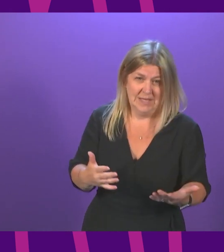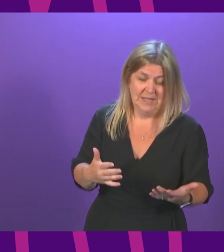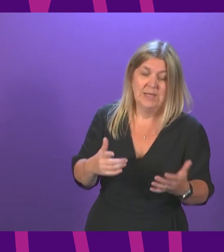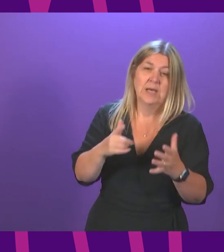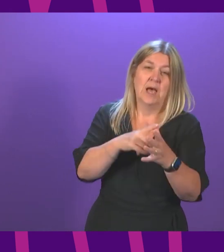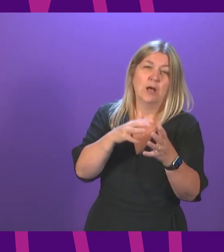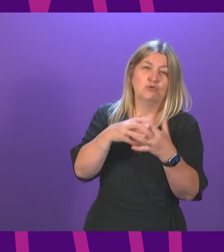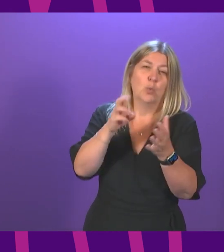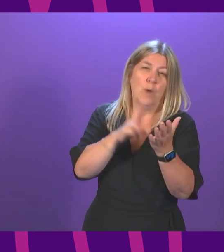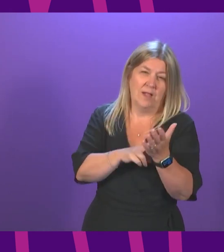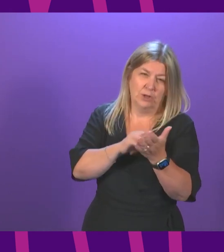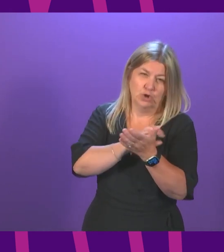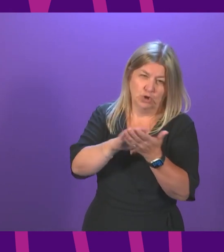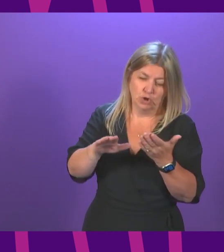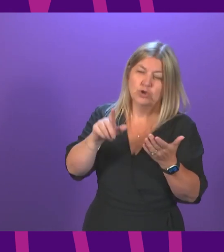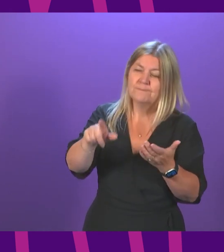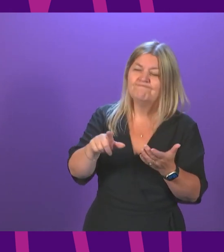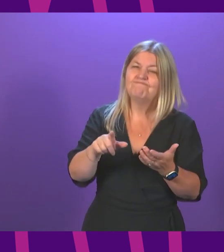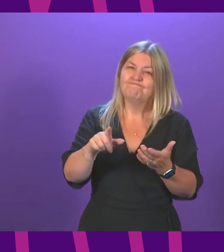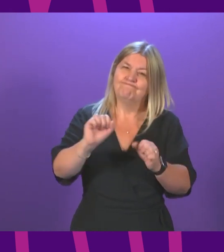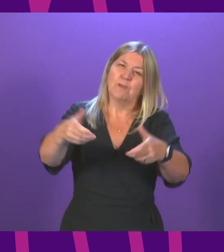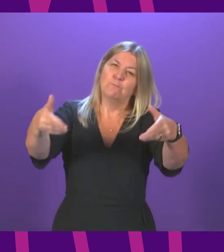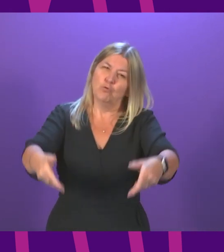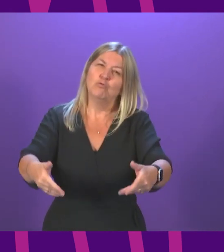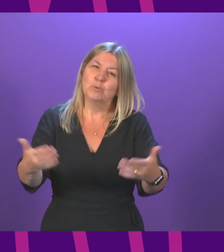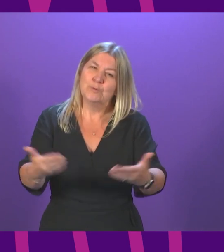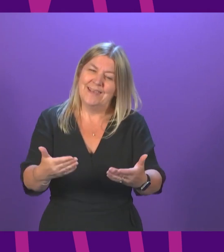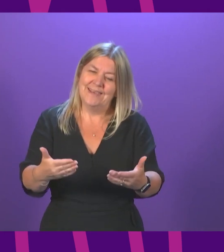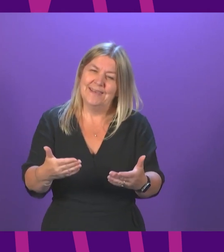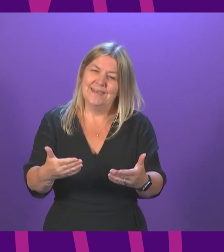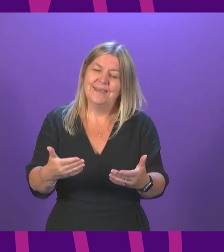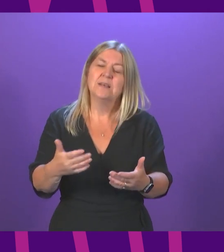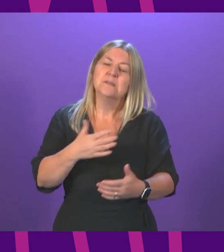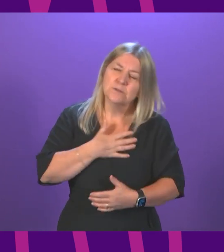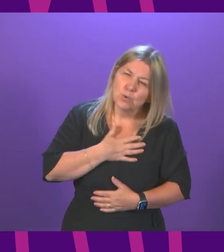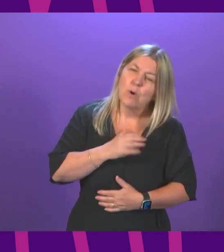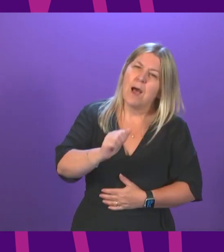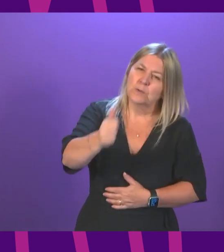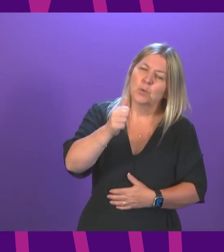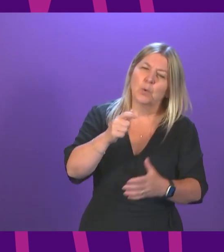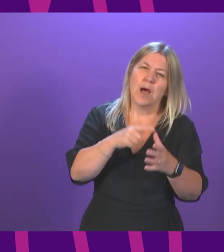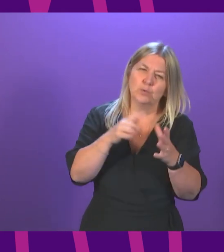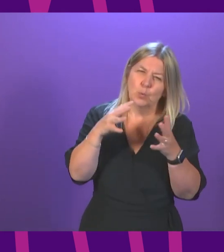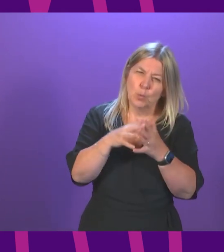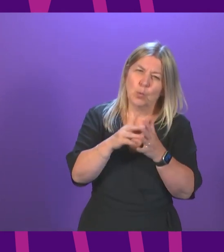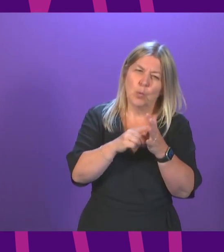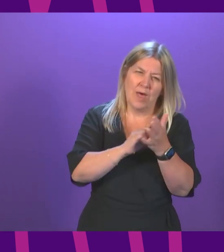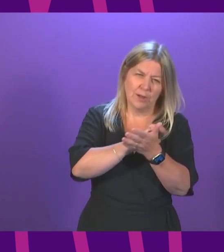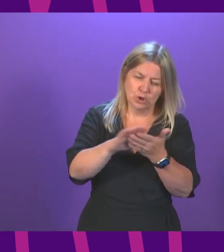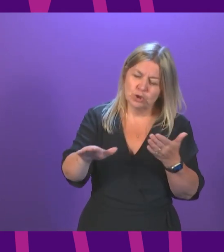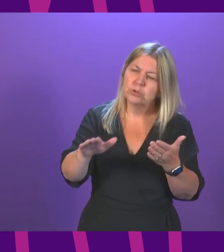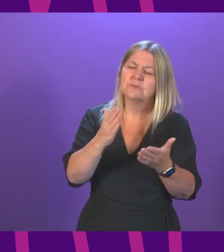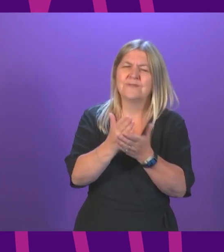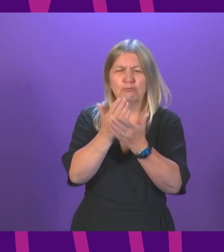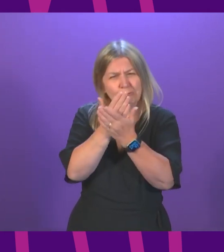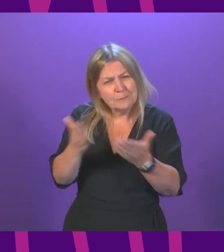And I want to take the opportunity today to say, in response to the passing of somebody widely respected across the political spectrum, how much my